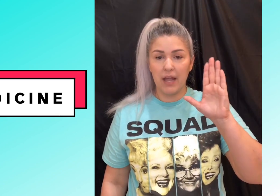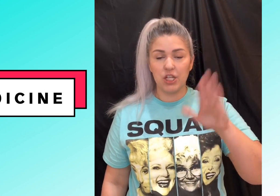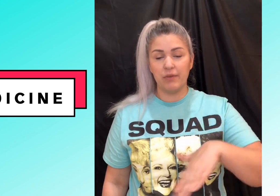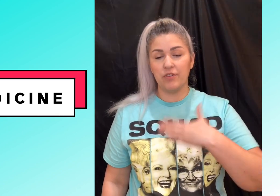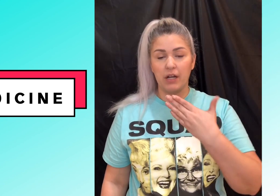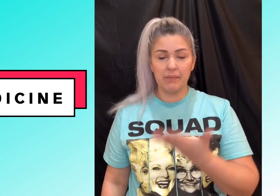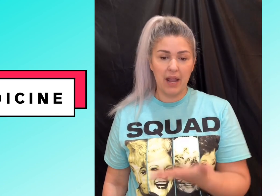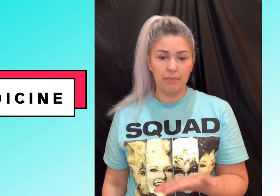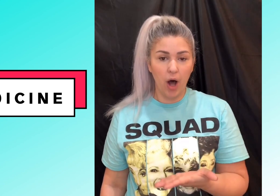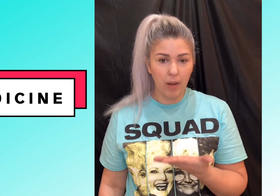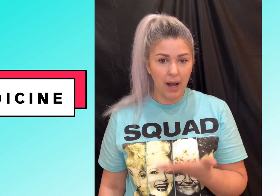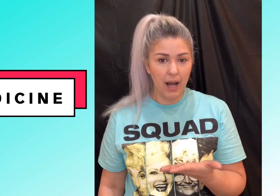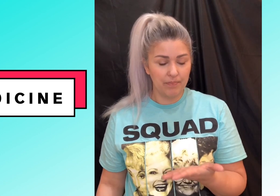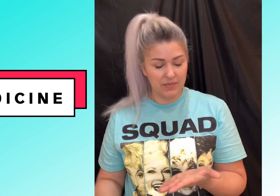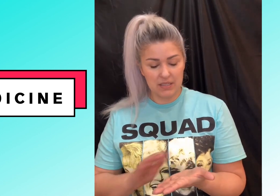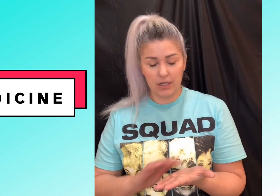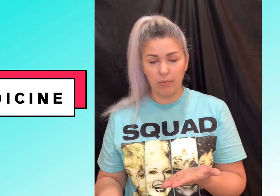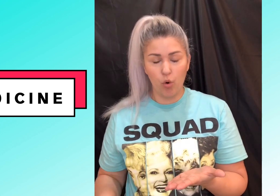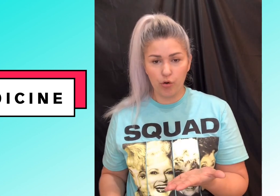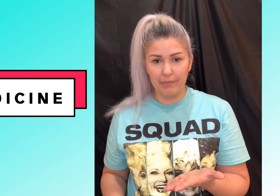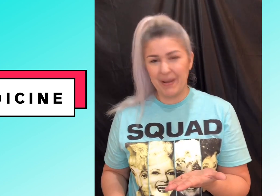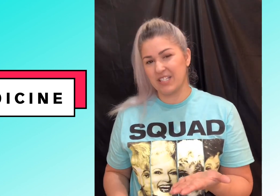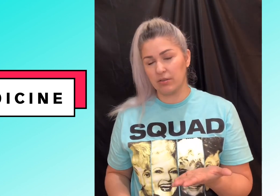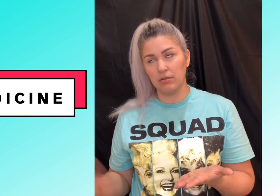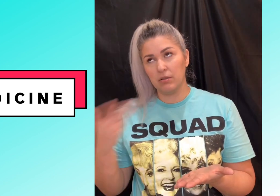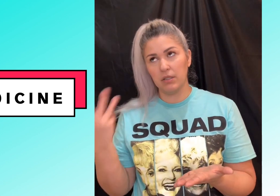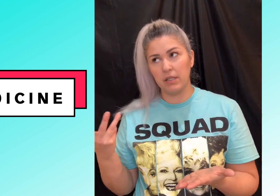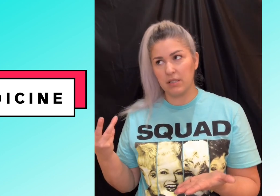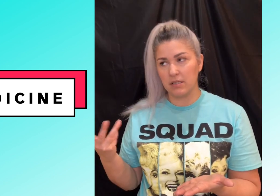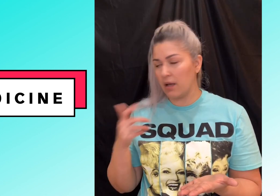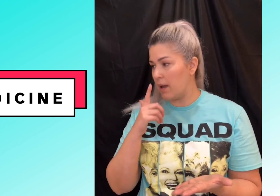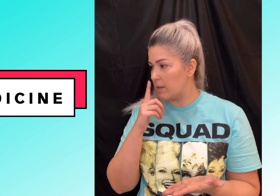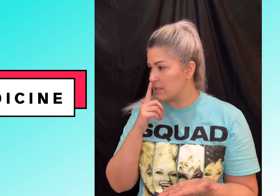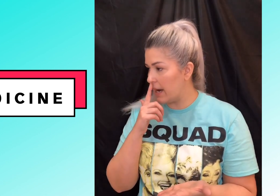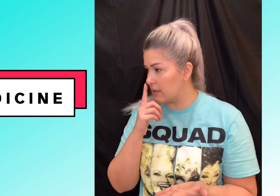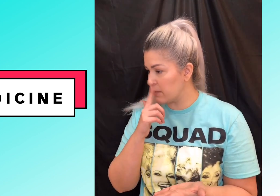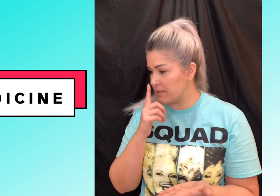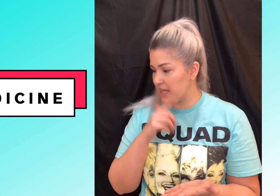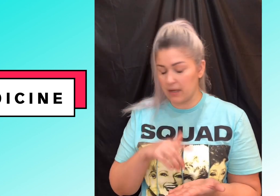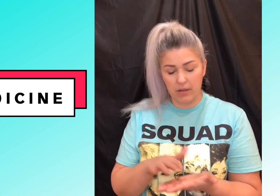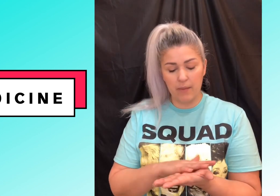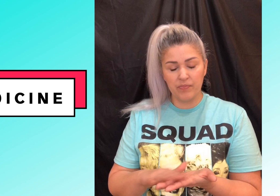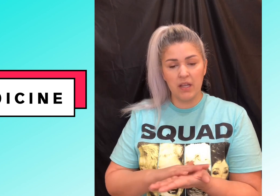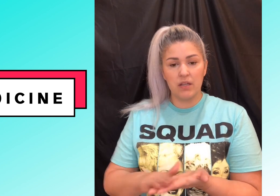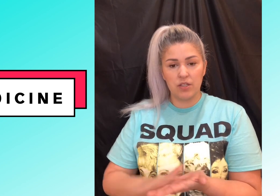handshake if you're not down my hand palm up this is like your mortal and pestle is the sign is representing okay so